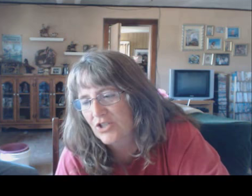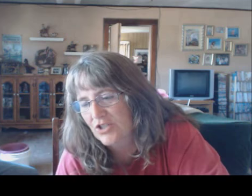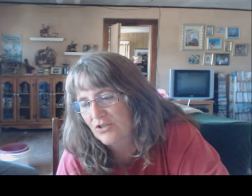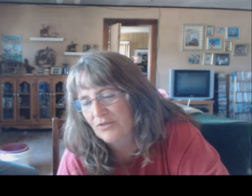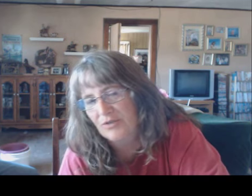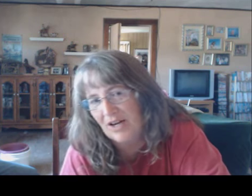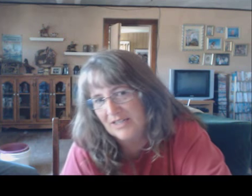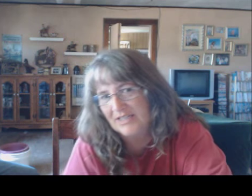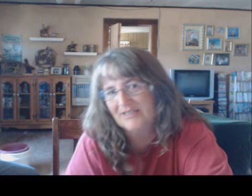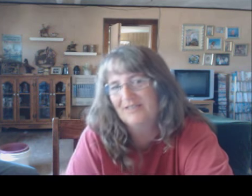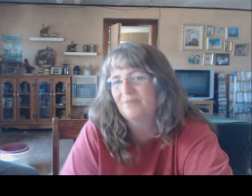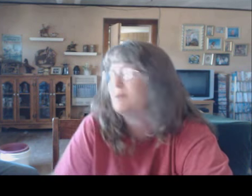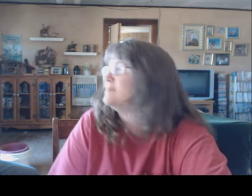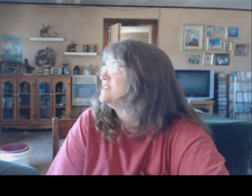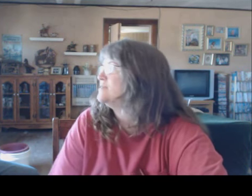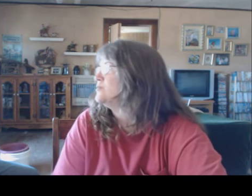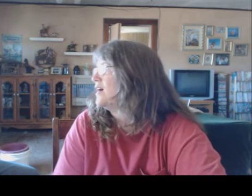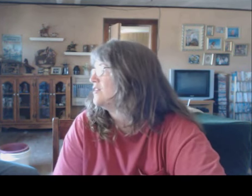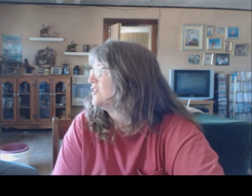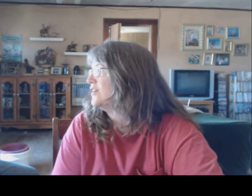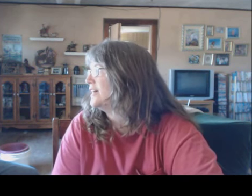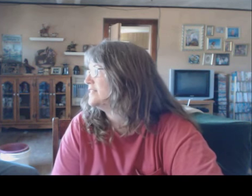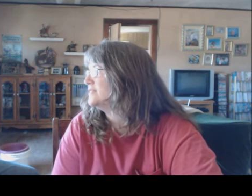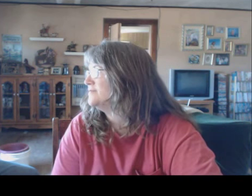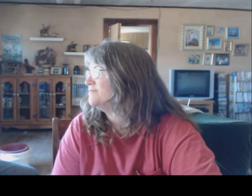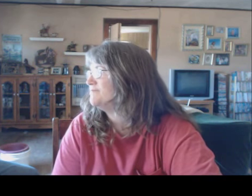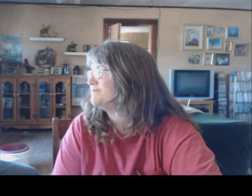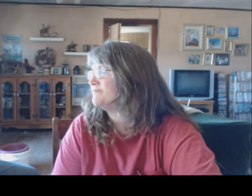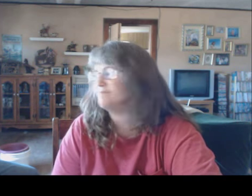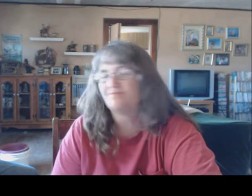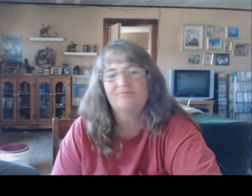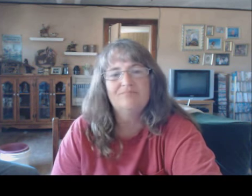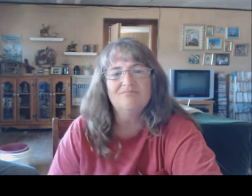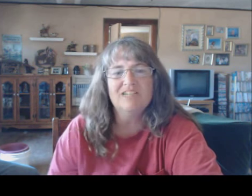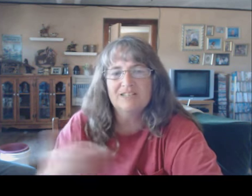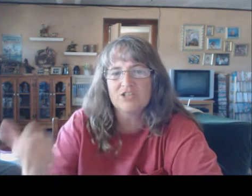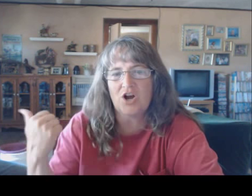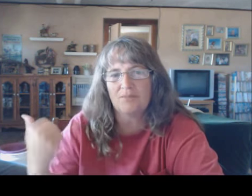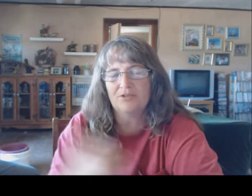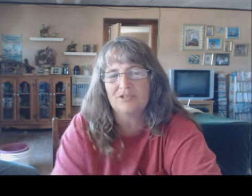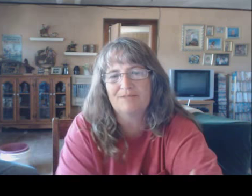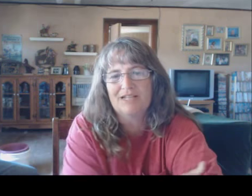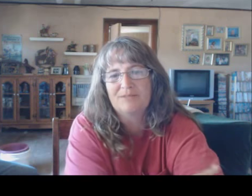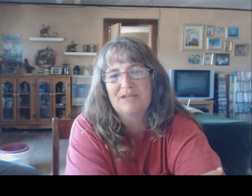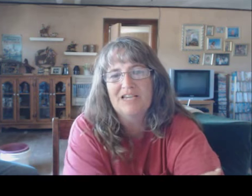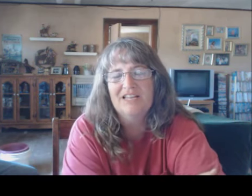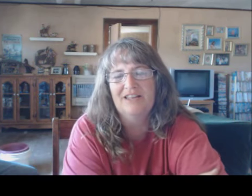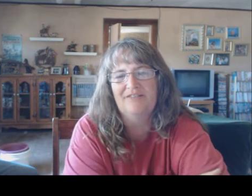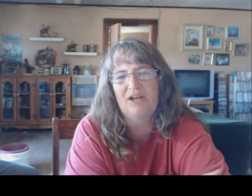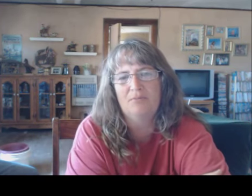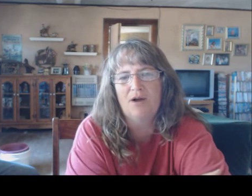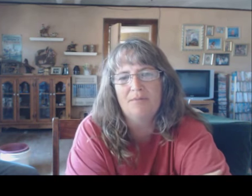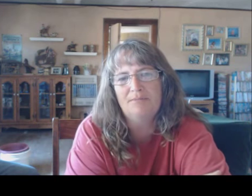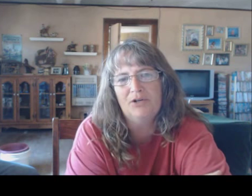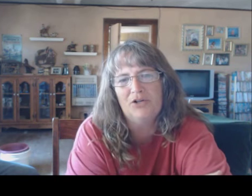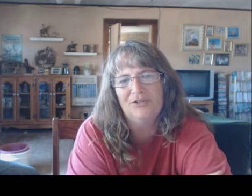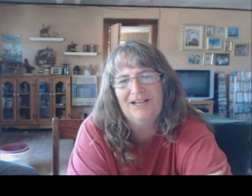Rocket, the baby Zibu, up. Correct? And his car pulls up and tells me that I've got a Brahma bull